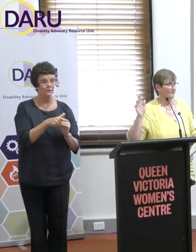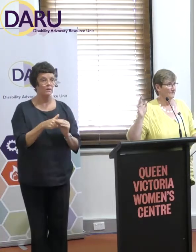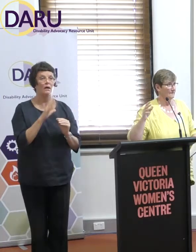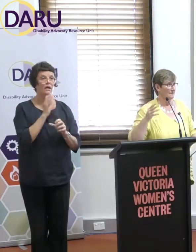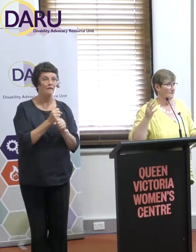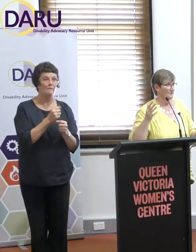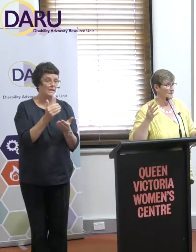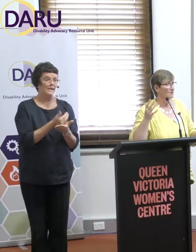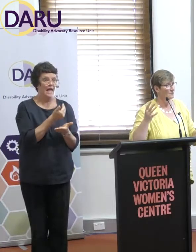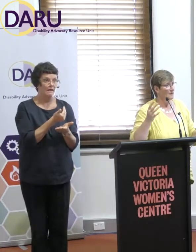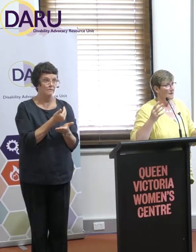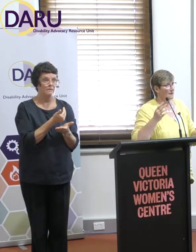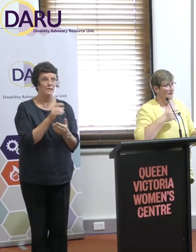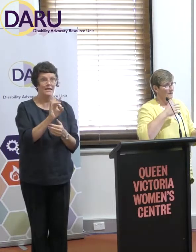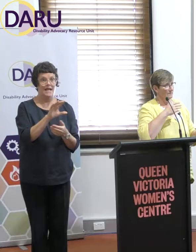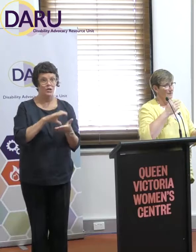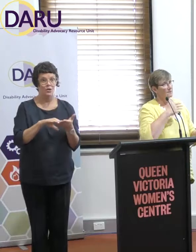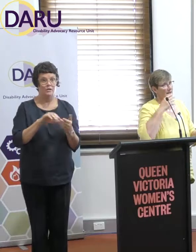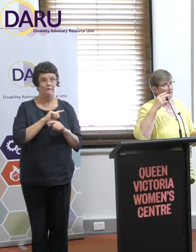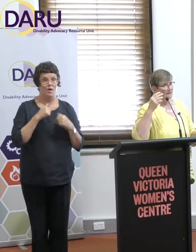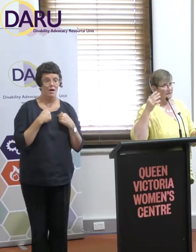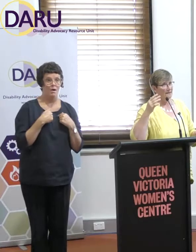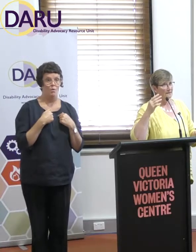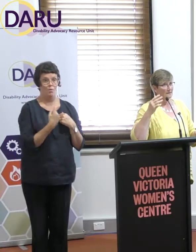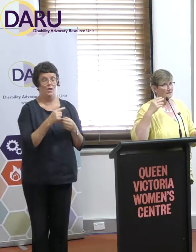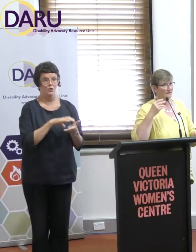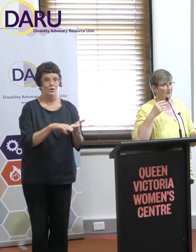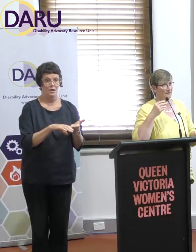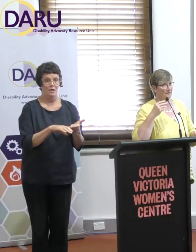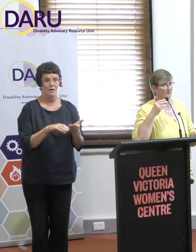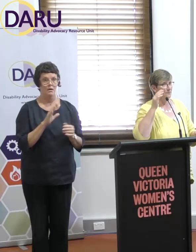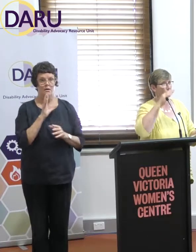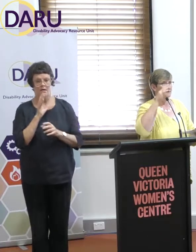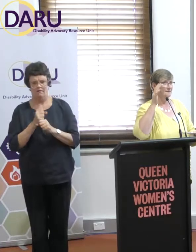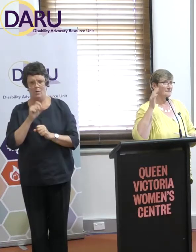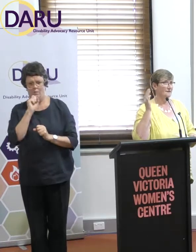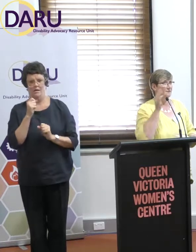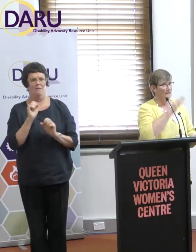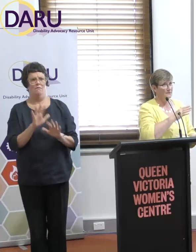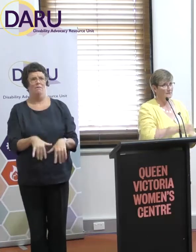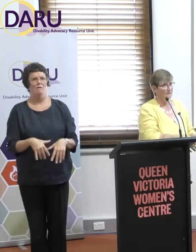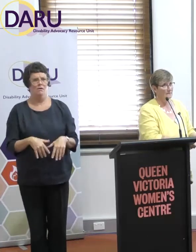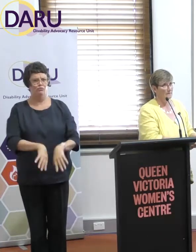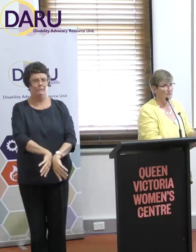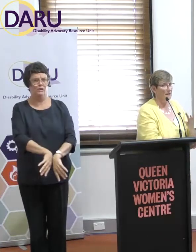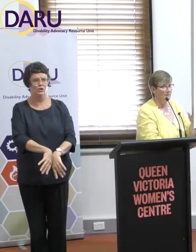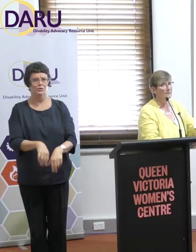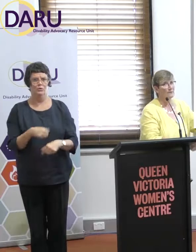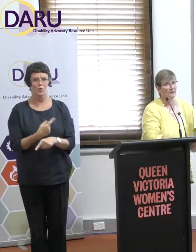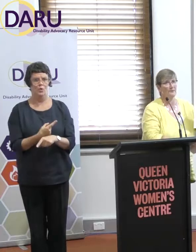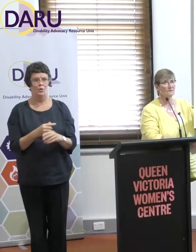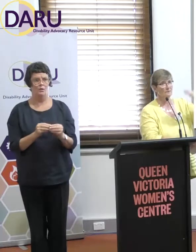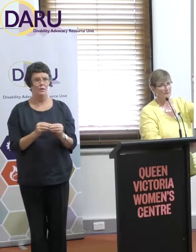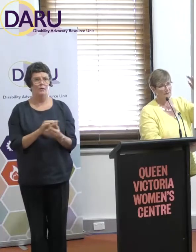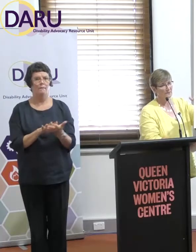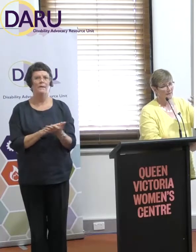that's not possible. So they, because they understand that there are all these other factors that come into account. So